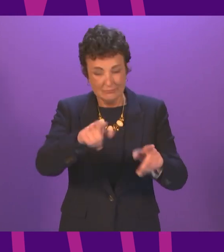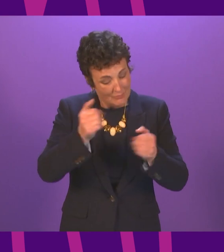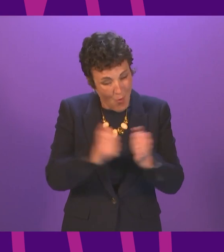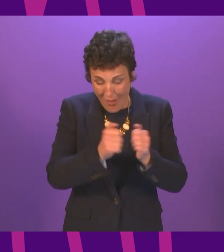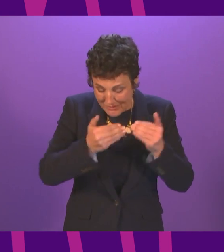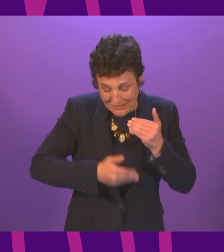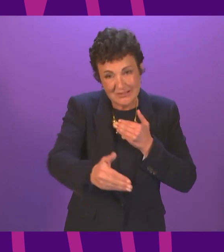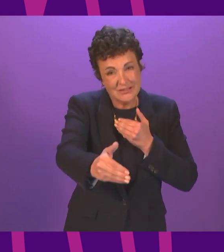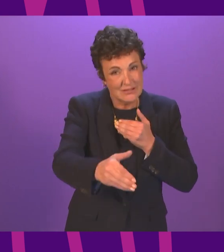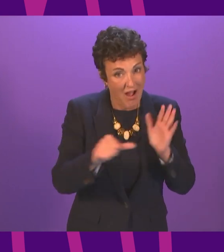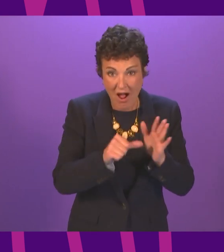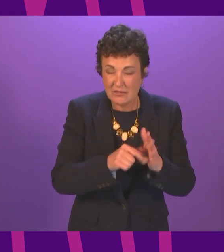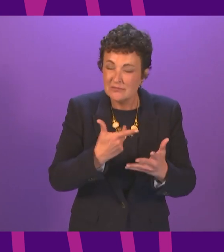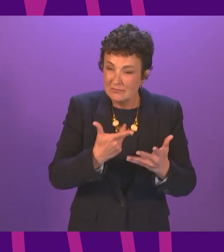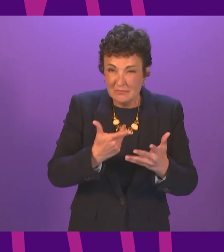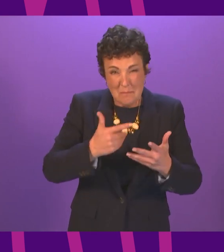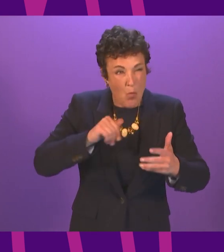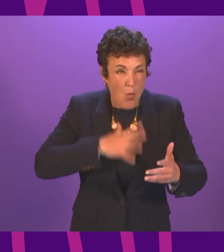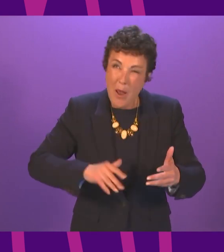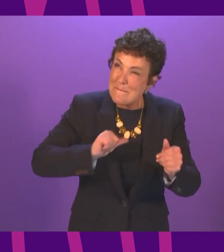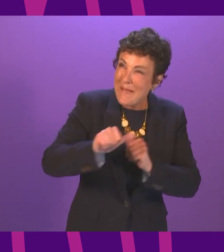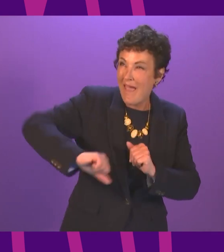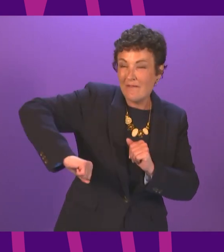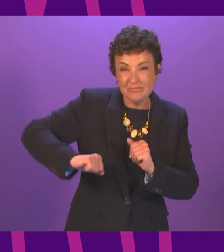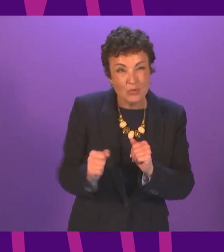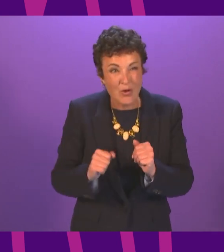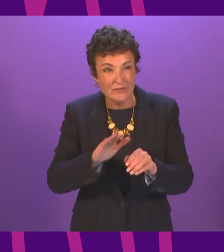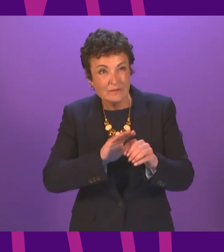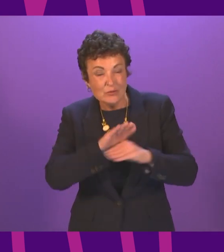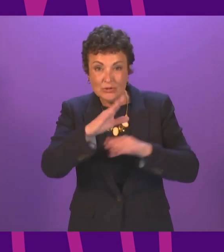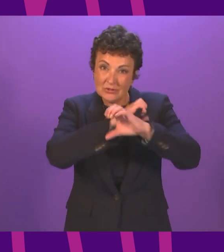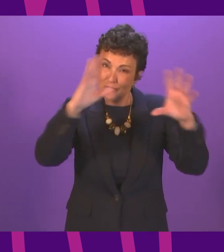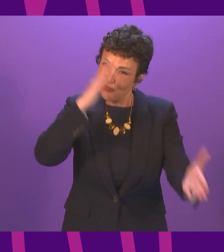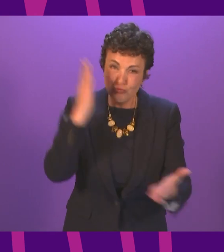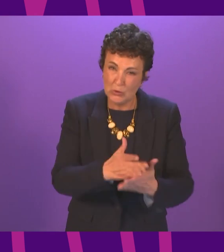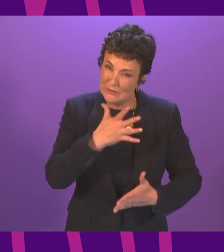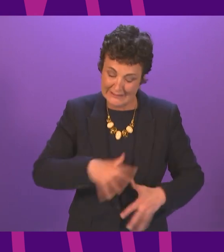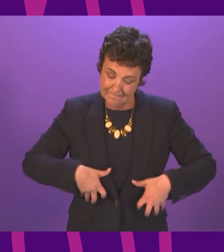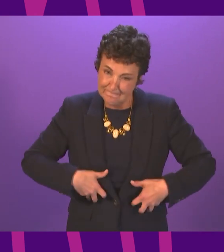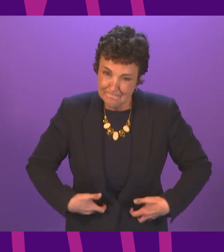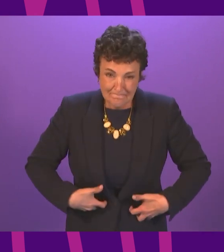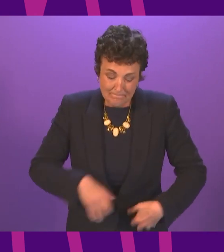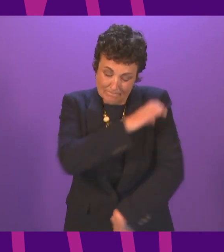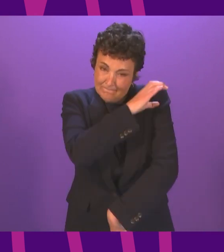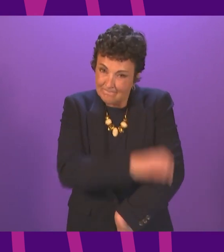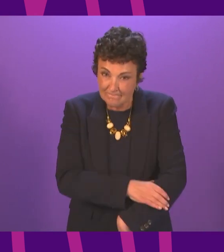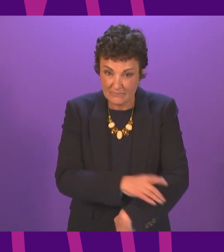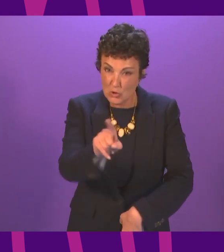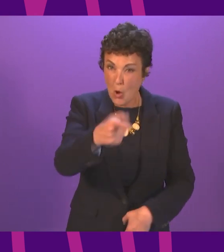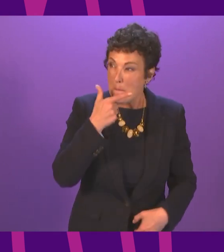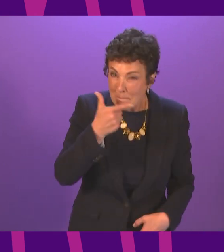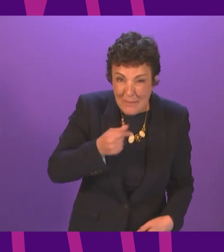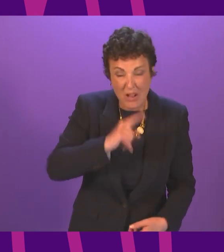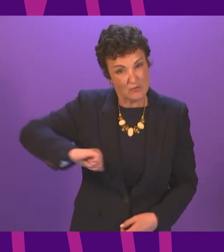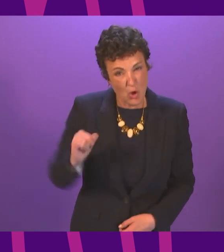so the fight for a better future is real and it's going to need grit and guts to get us there so I say to all the people of Scotland who need ours to be a